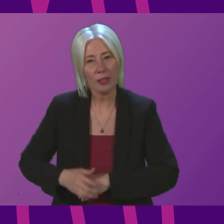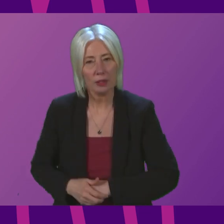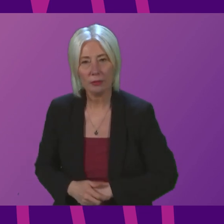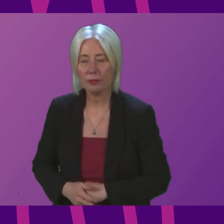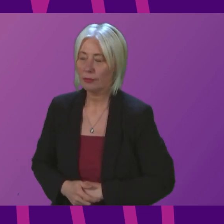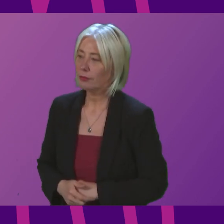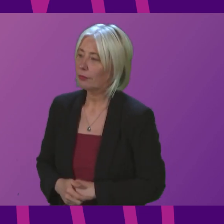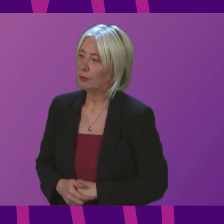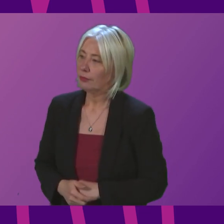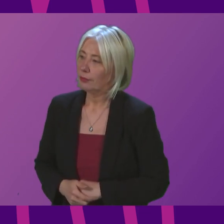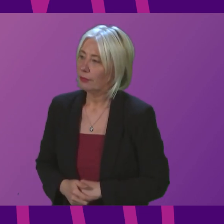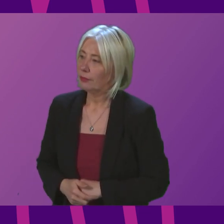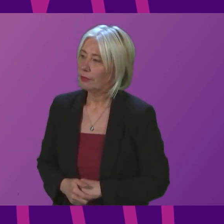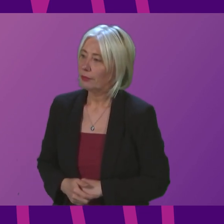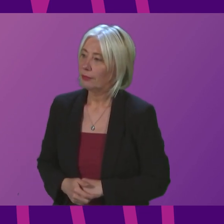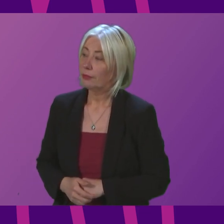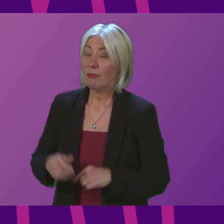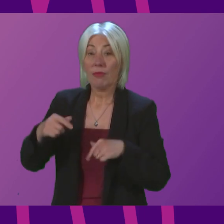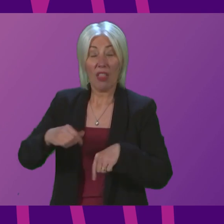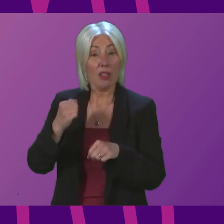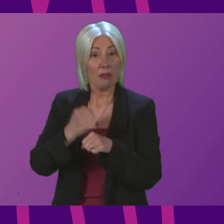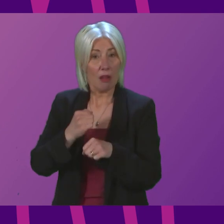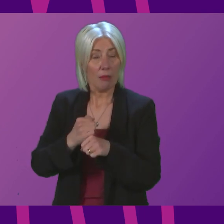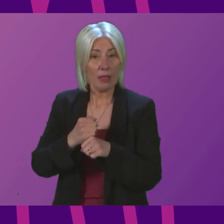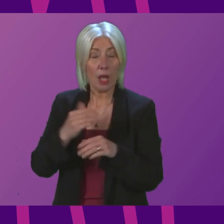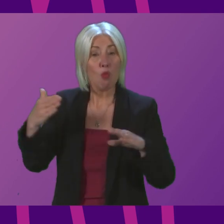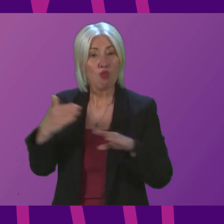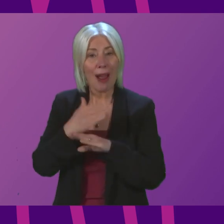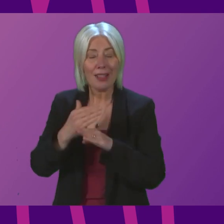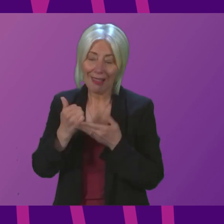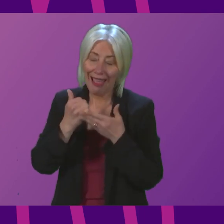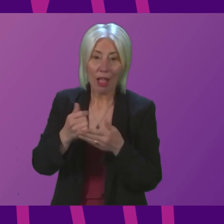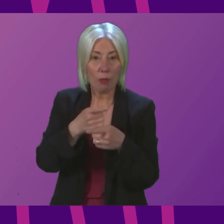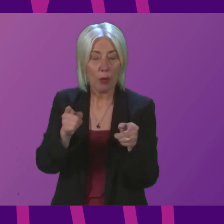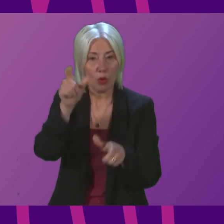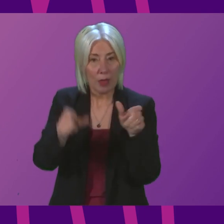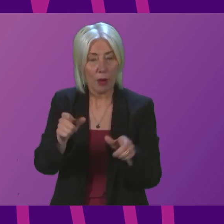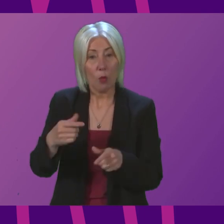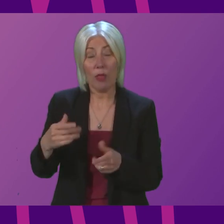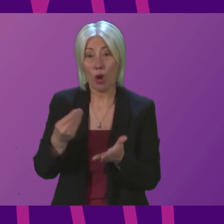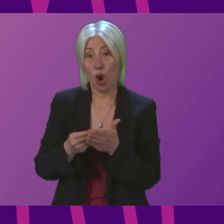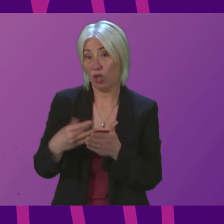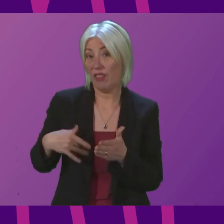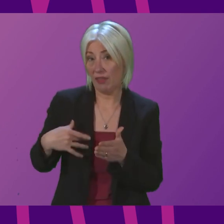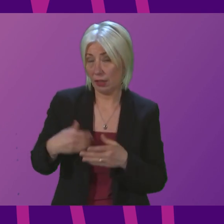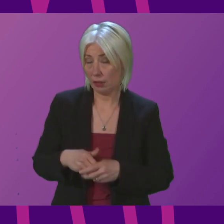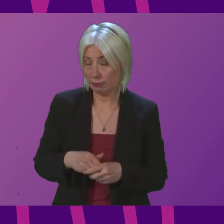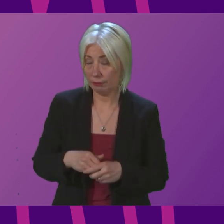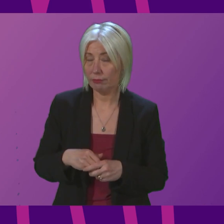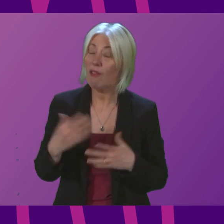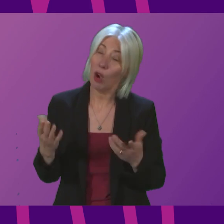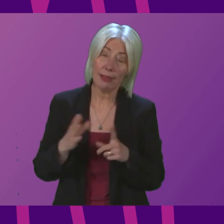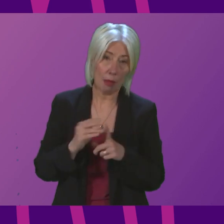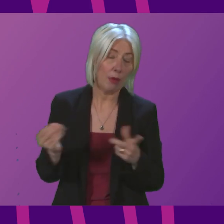what this government is doing is providing practical help to people with the cost of living so for example